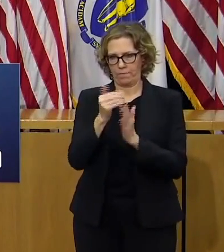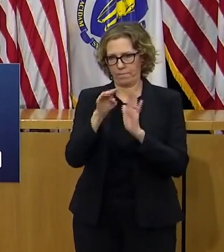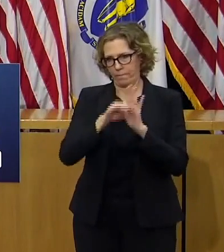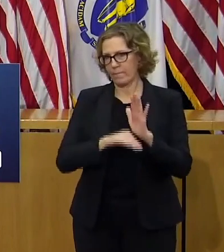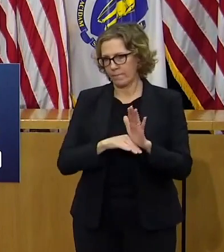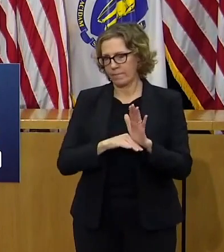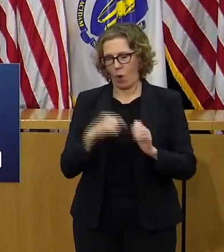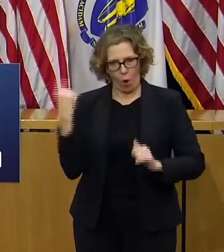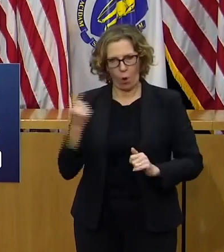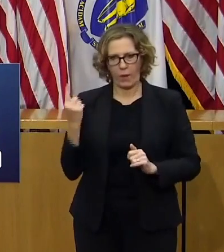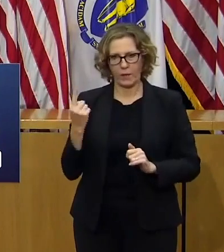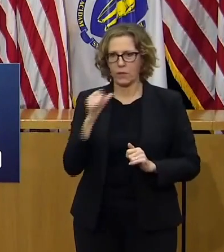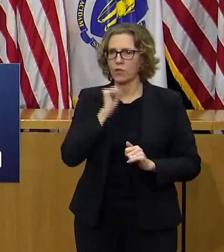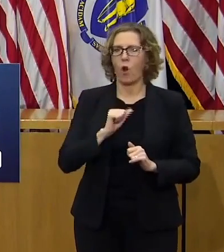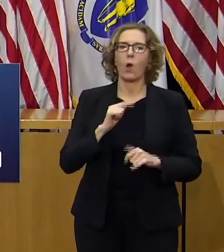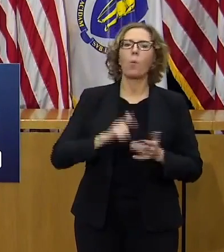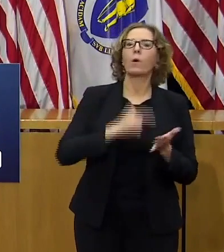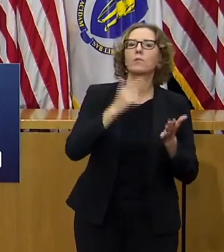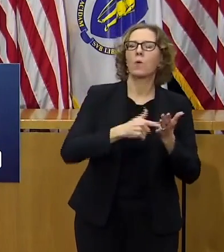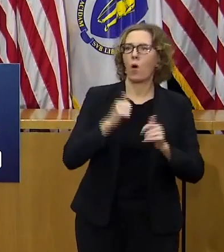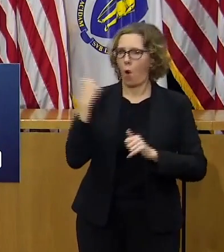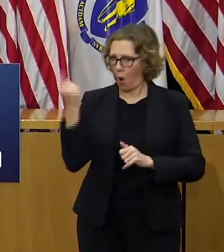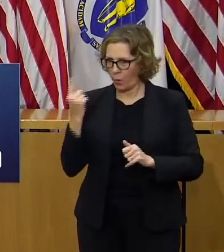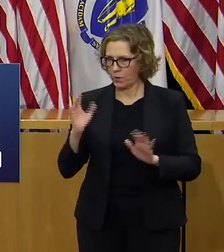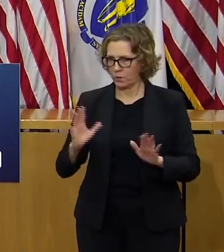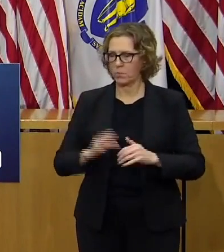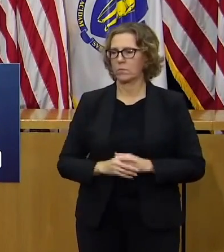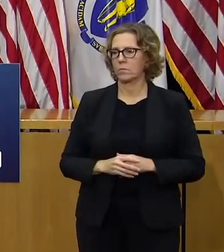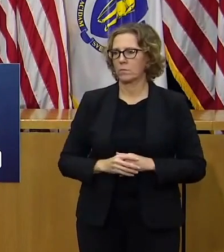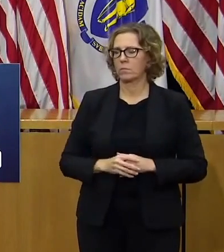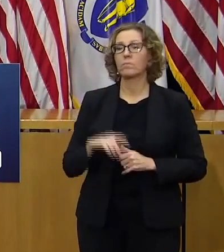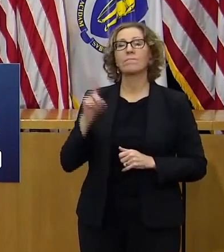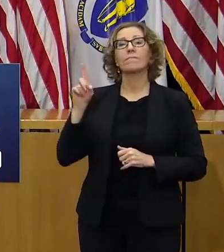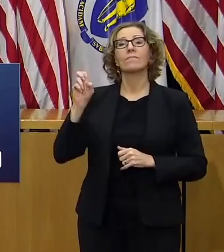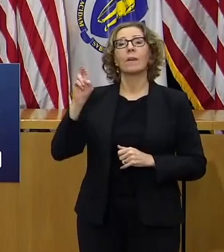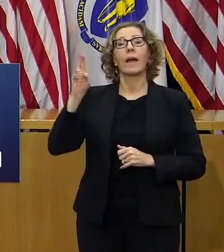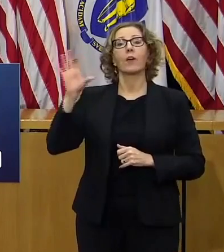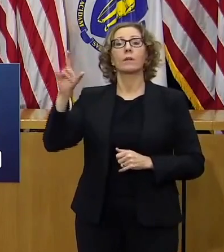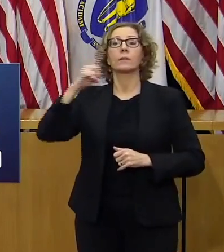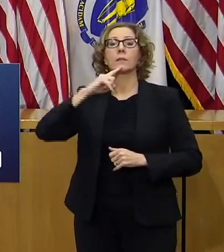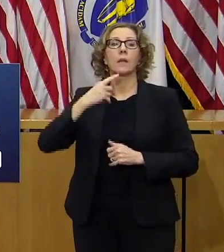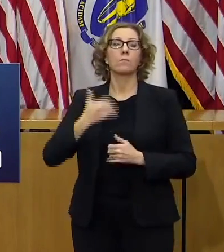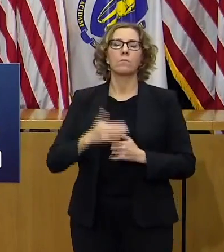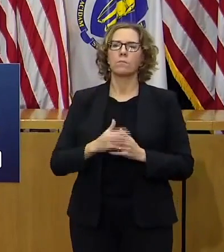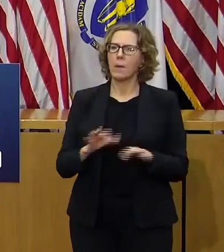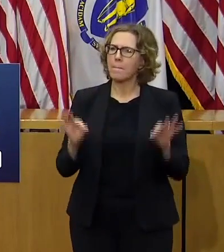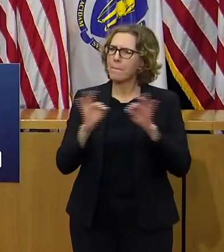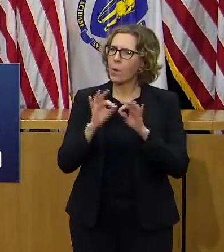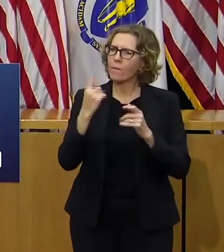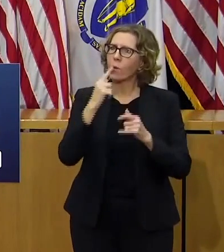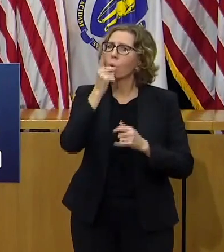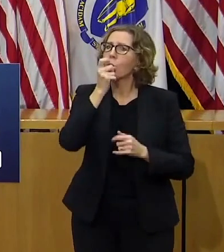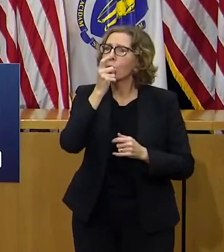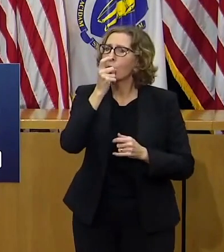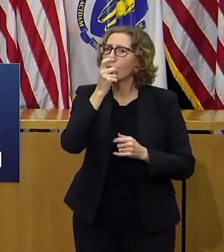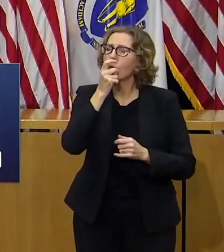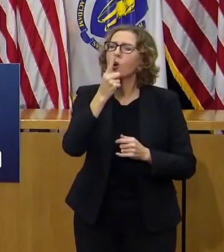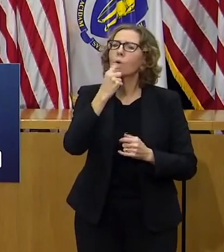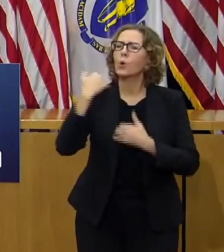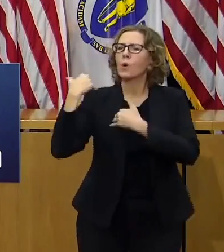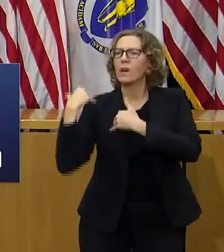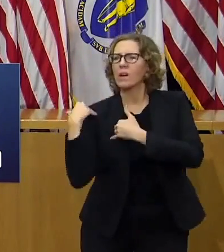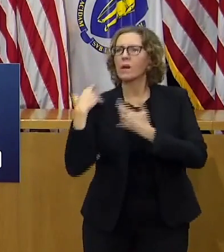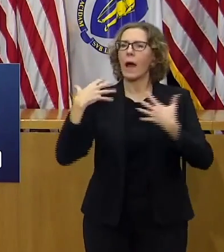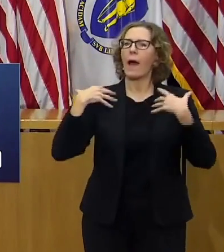and he then said it's particularly important to the folks in our health care community who carry the brunt and the burden